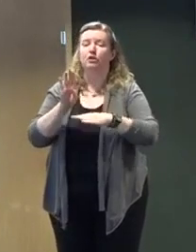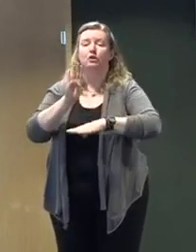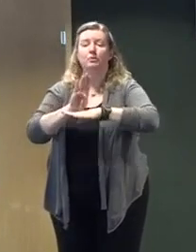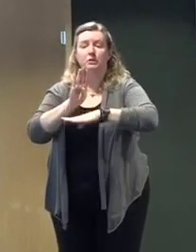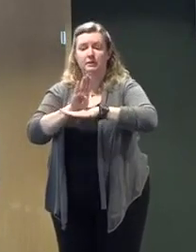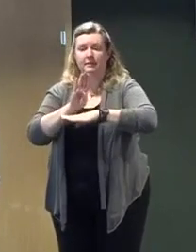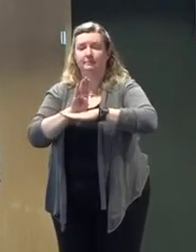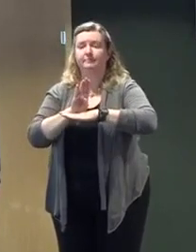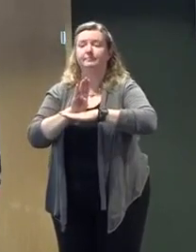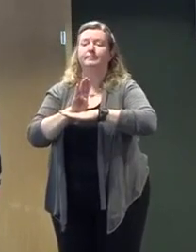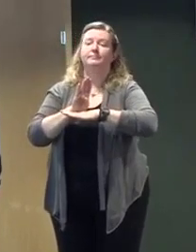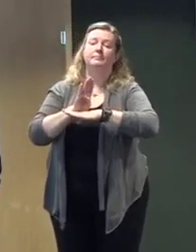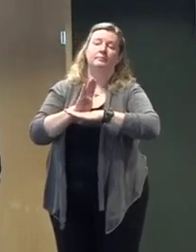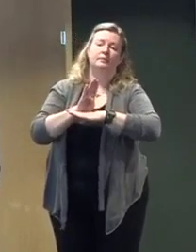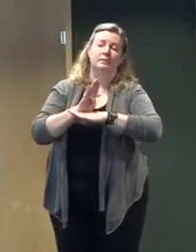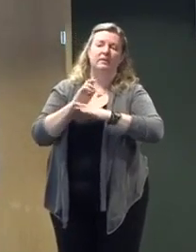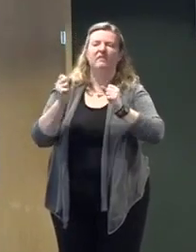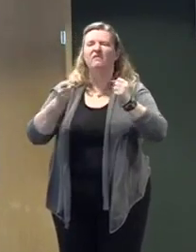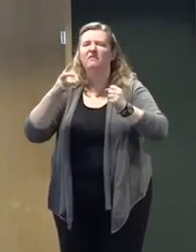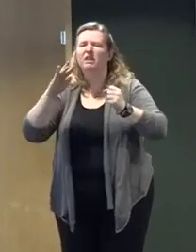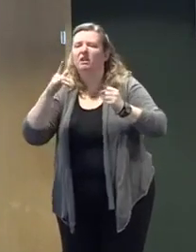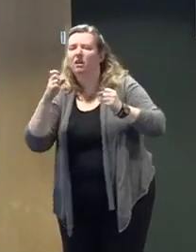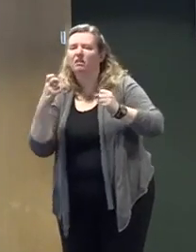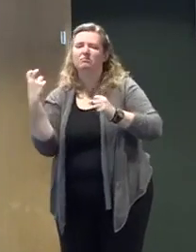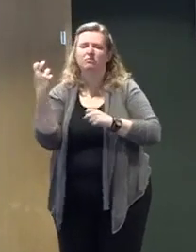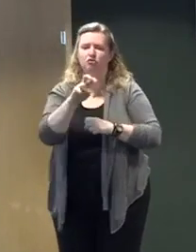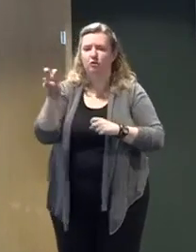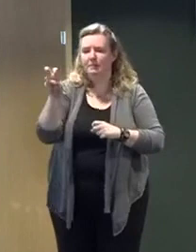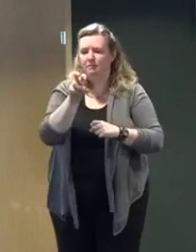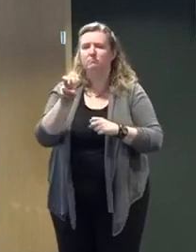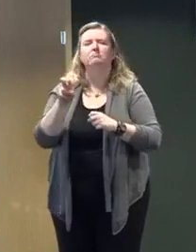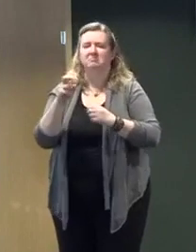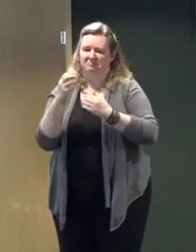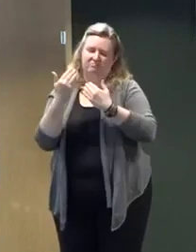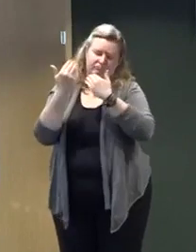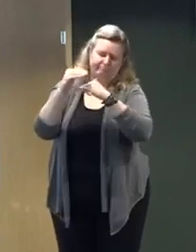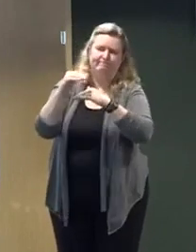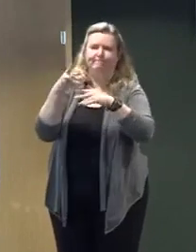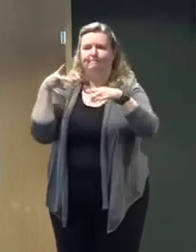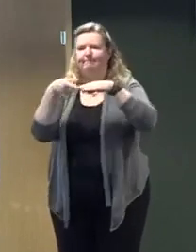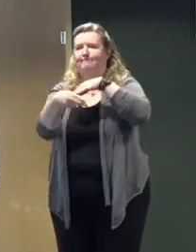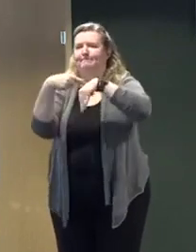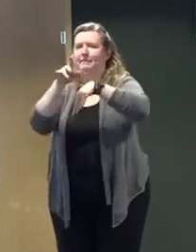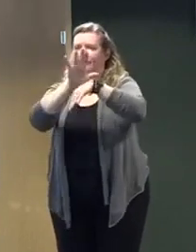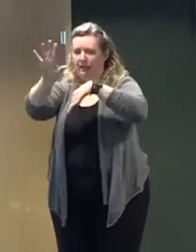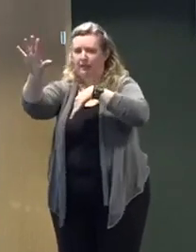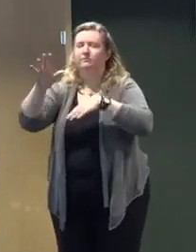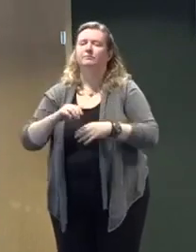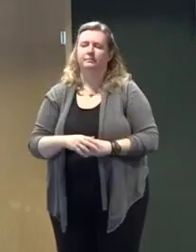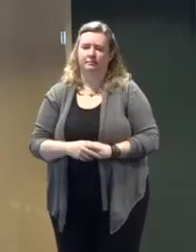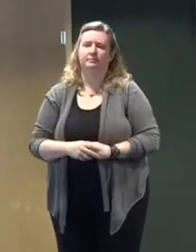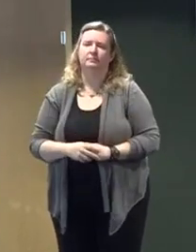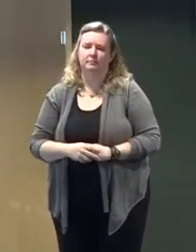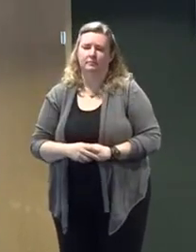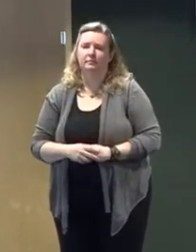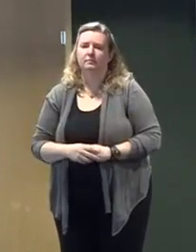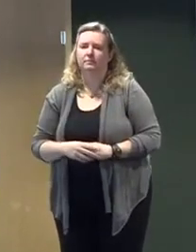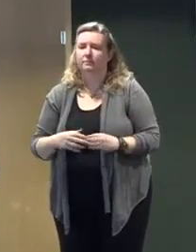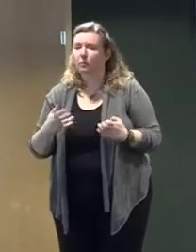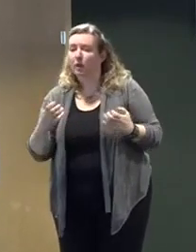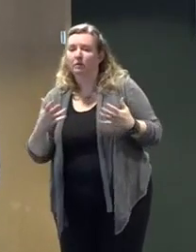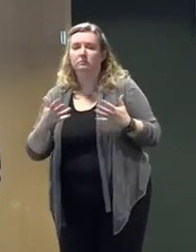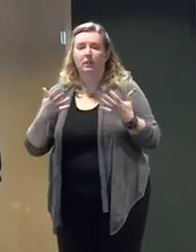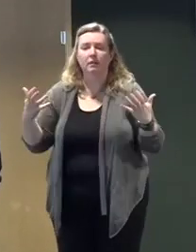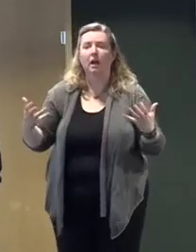p.m., effective 5 p.m. today. To give you a sense of the scale and the need for coordination, Diane and her counterparts